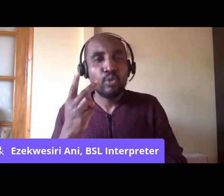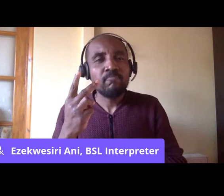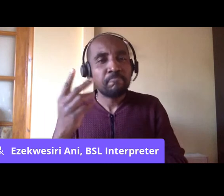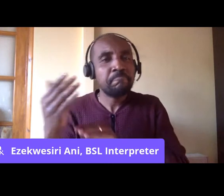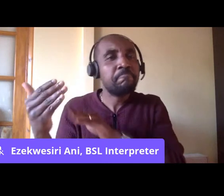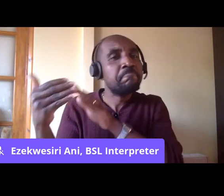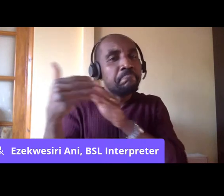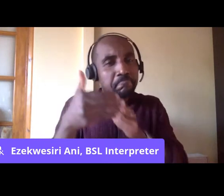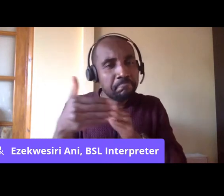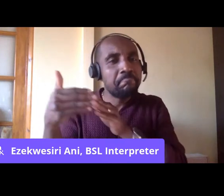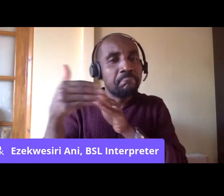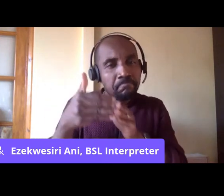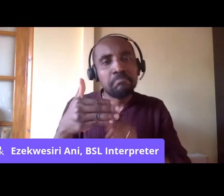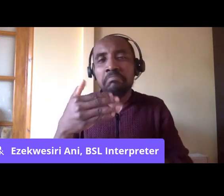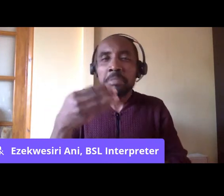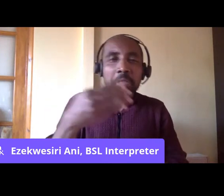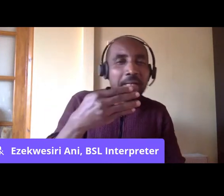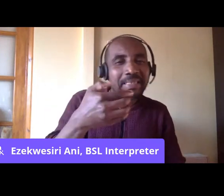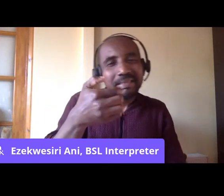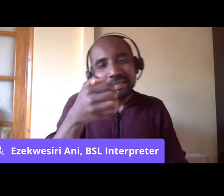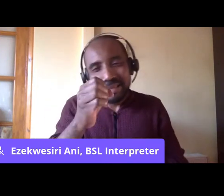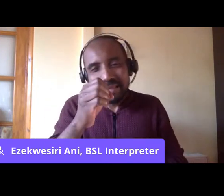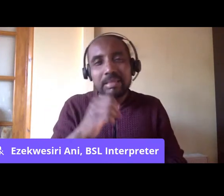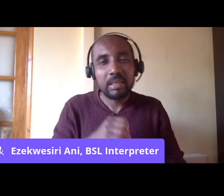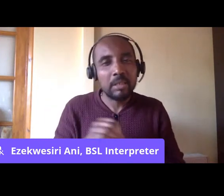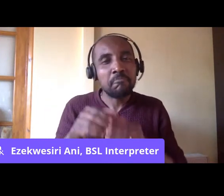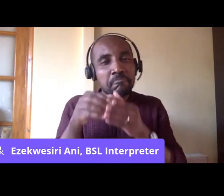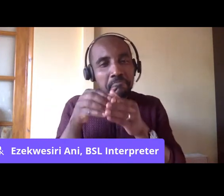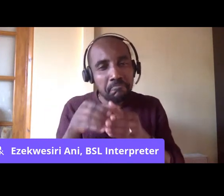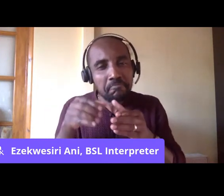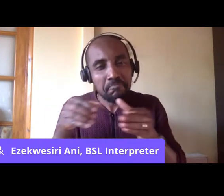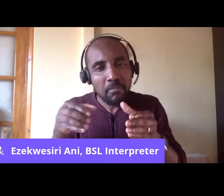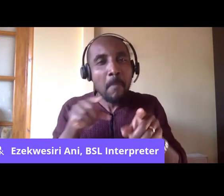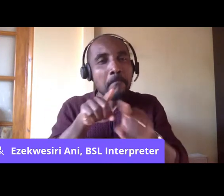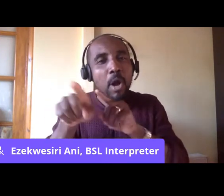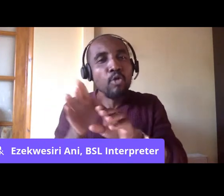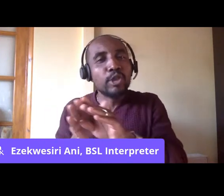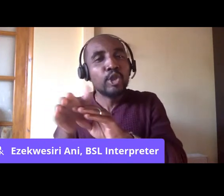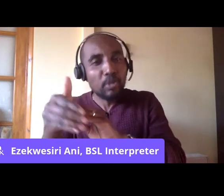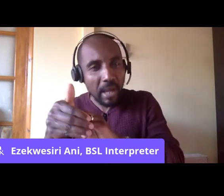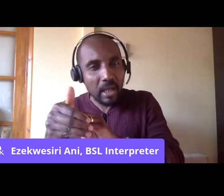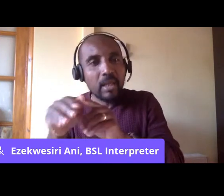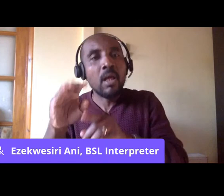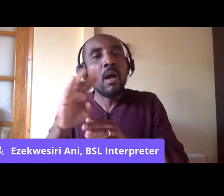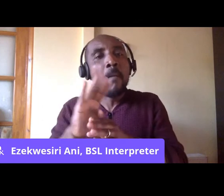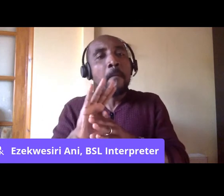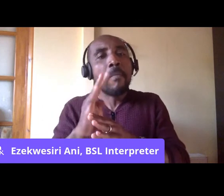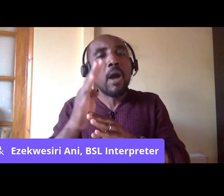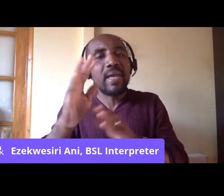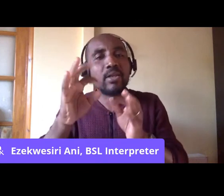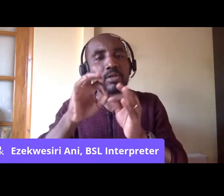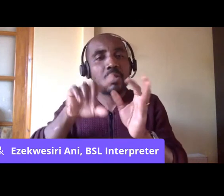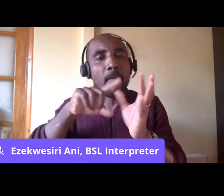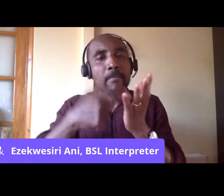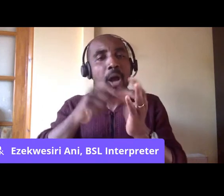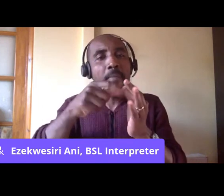in the 1960s, a very small enclave of mainly Jamaican, but some Barbadian and small island people coming from the